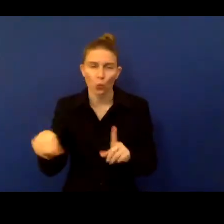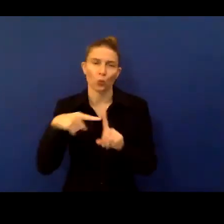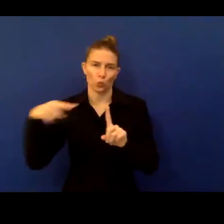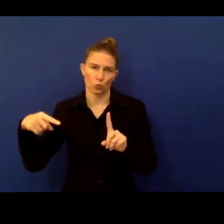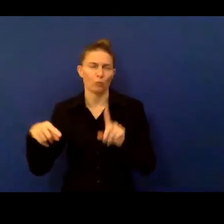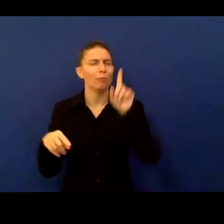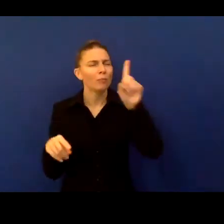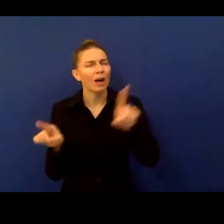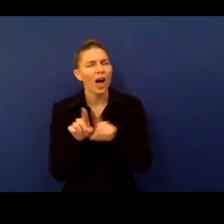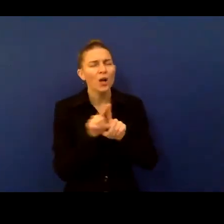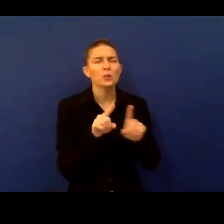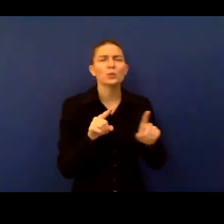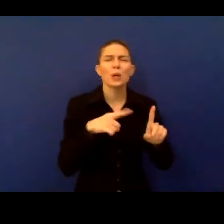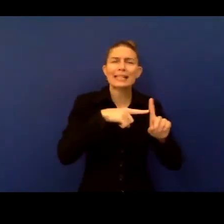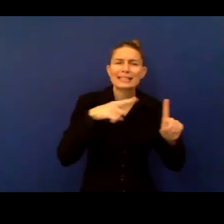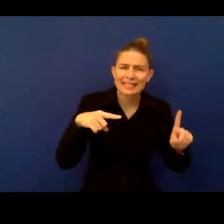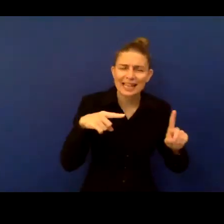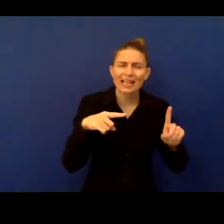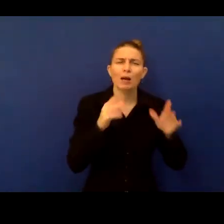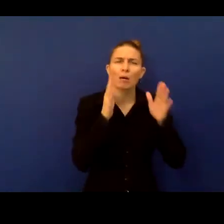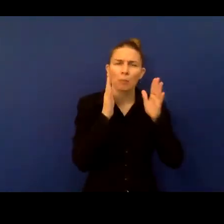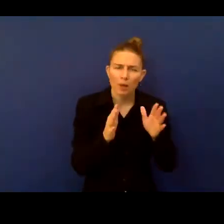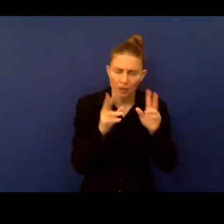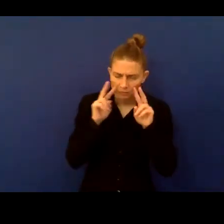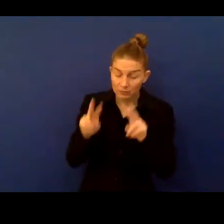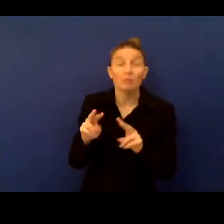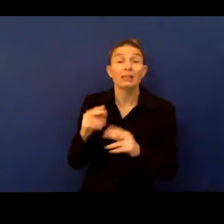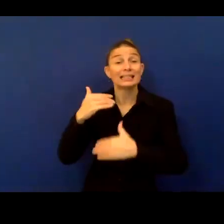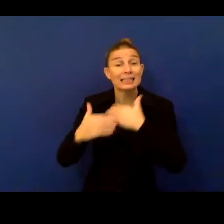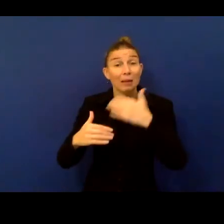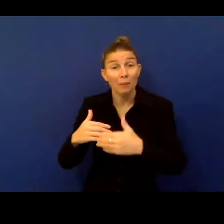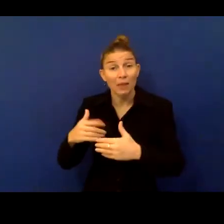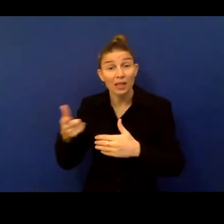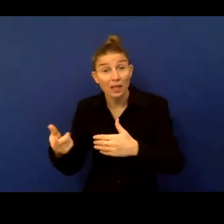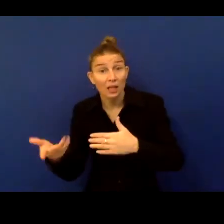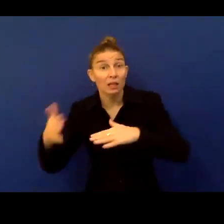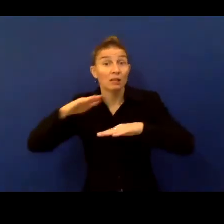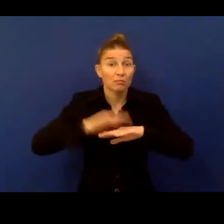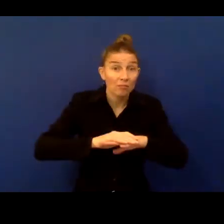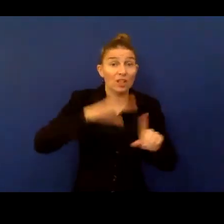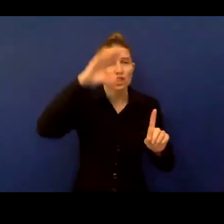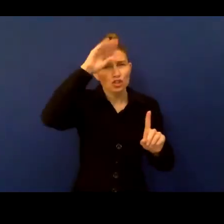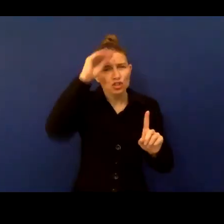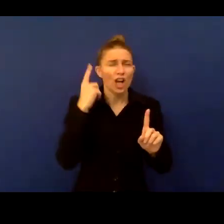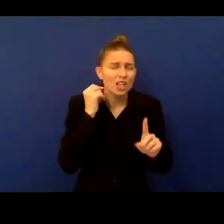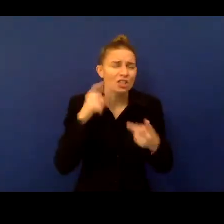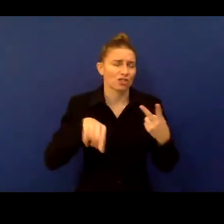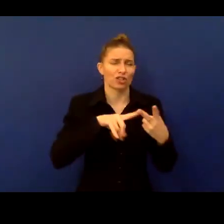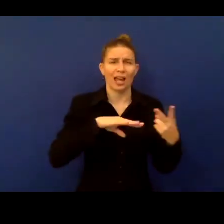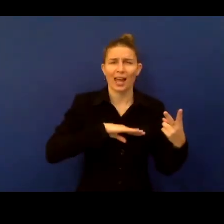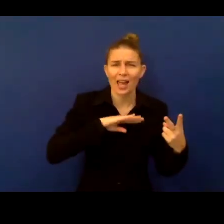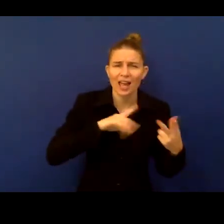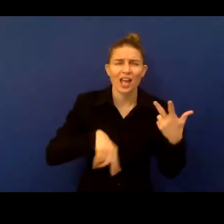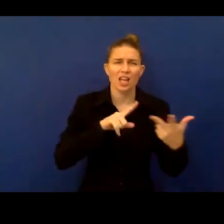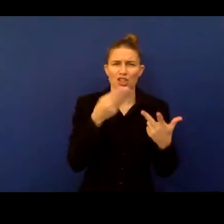but data that looks at how disability intersects with elements such as gender, age, income, and other